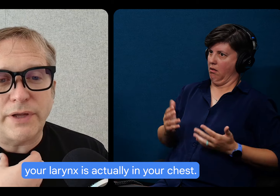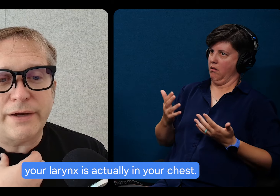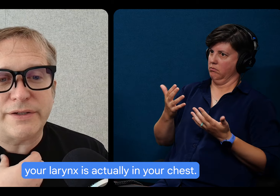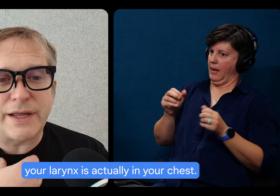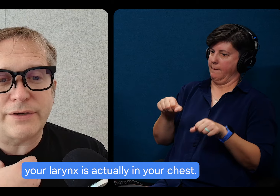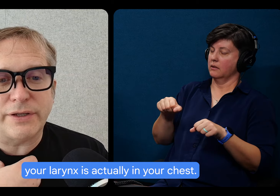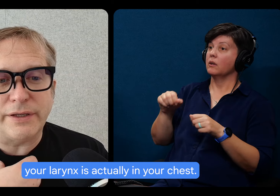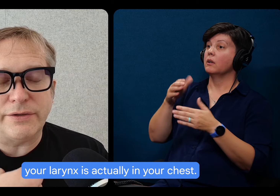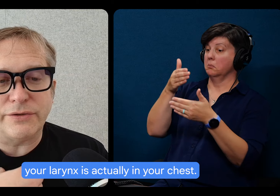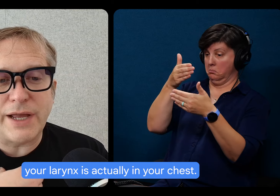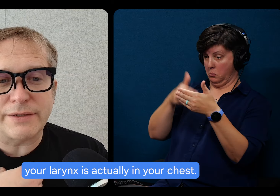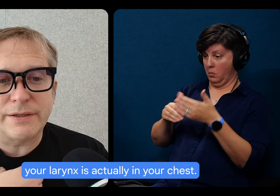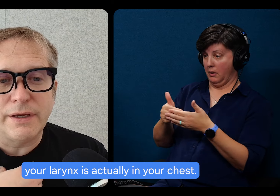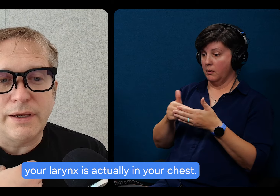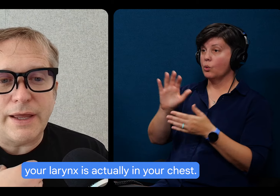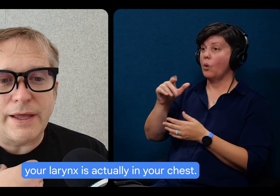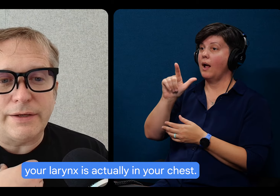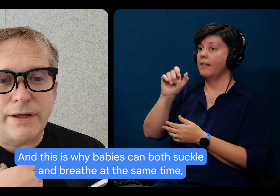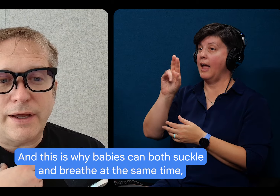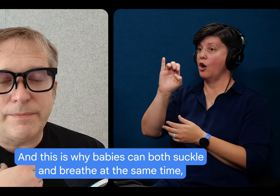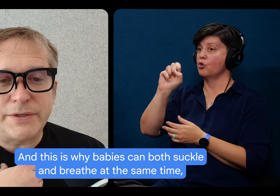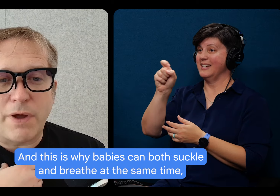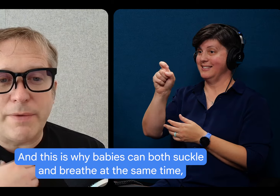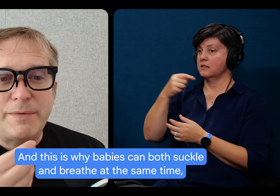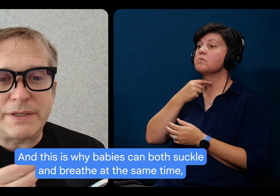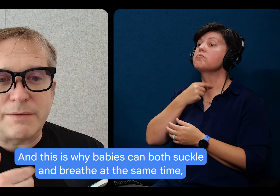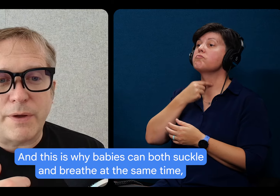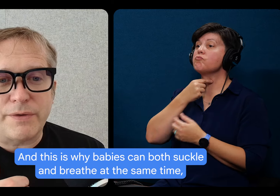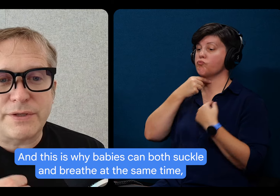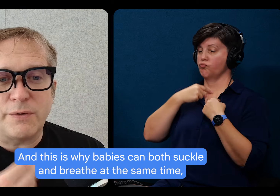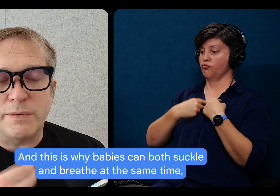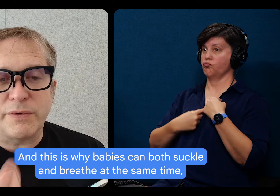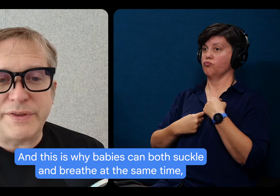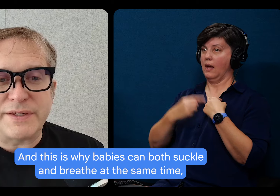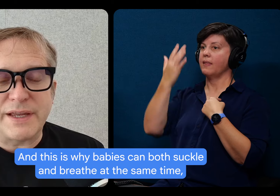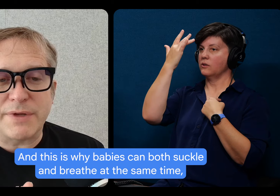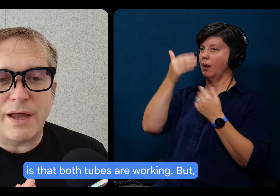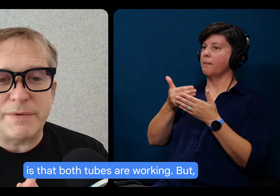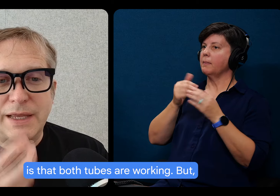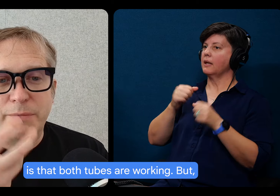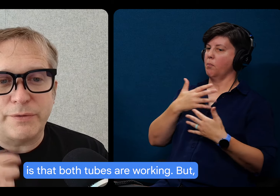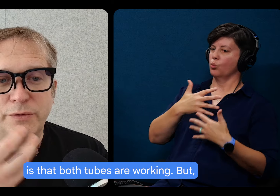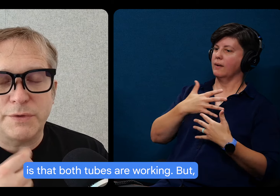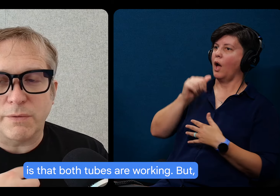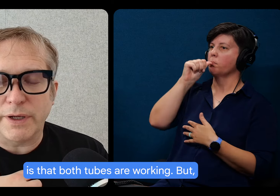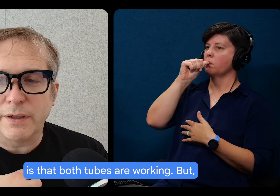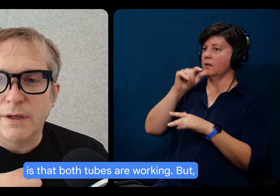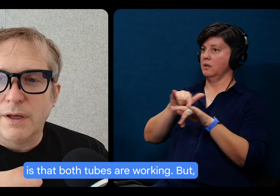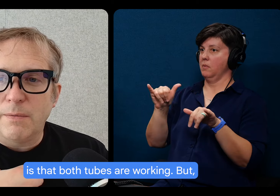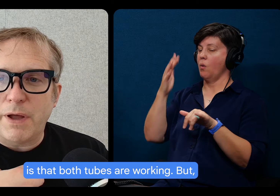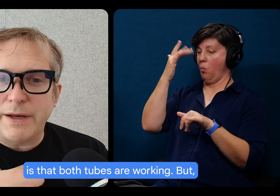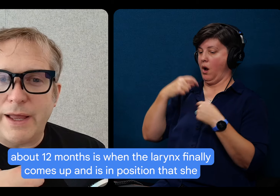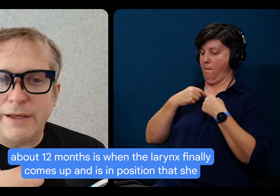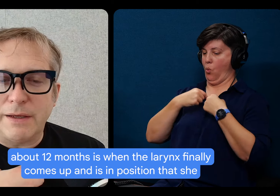your larynx is actually in your chest. And this is why babies can both suckle and breathe at the same time, is that both tubes are working.